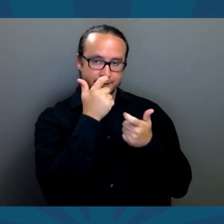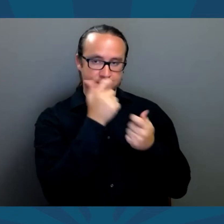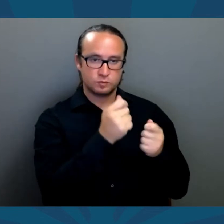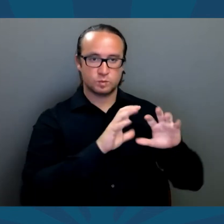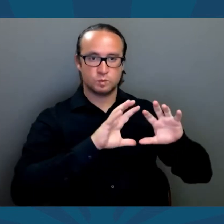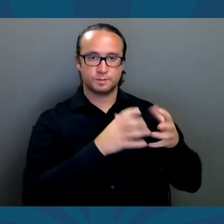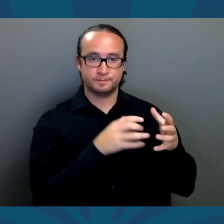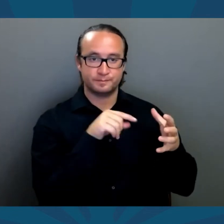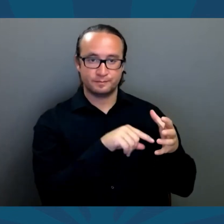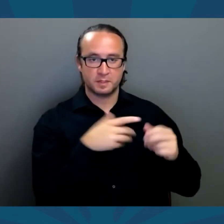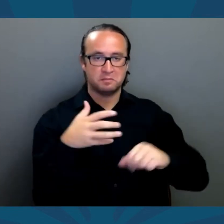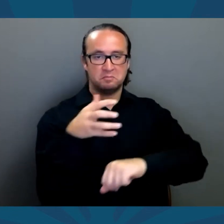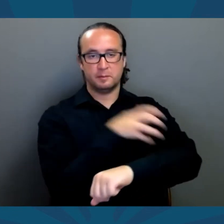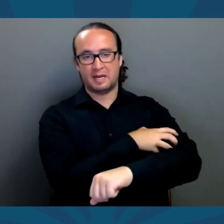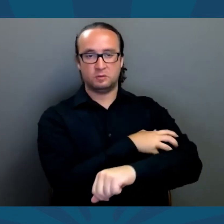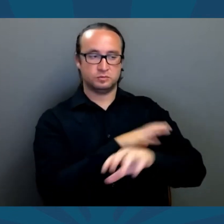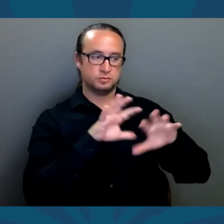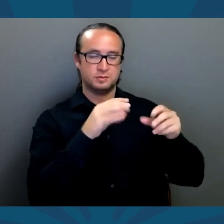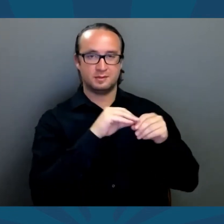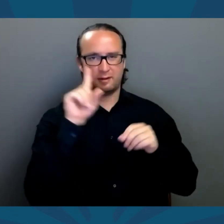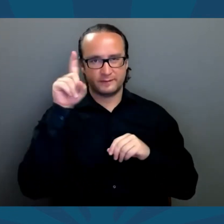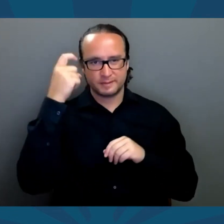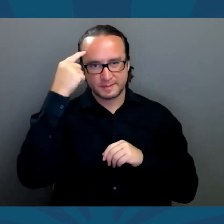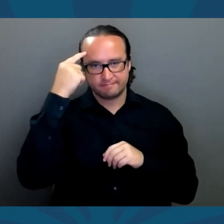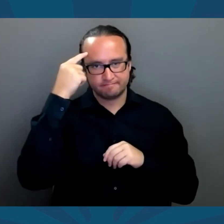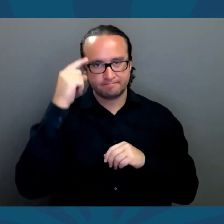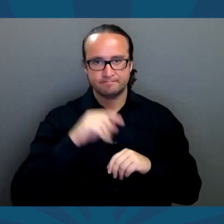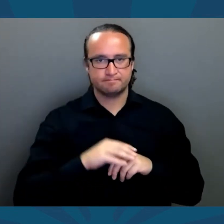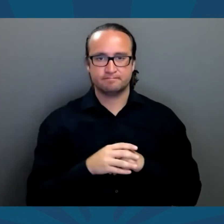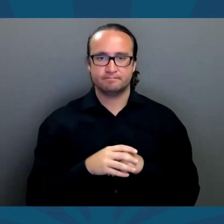contracts and power brokers in government.